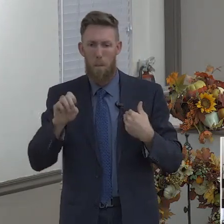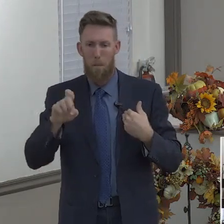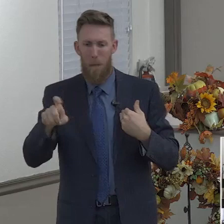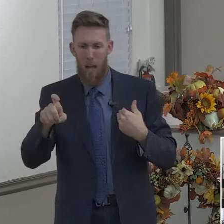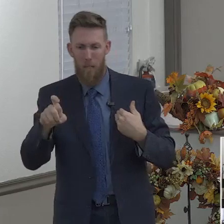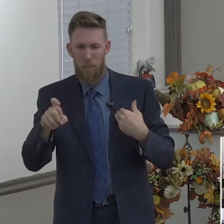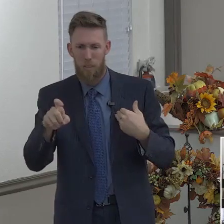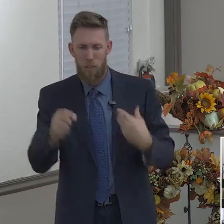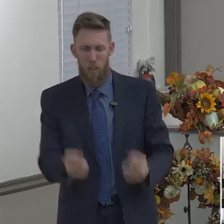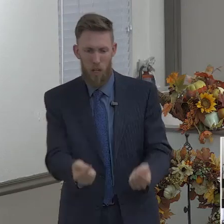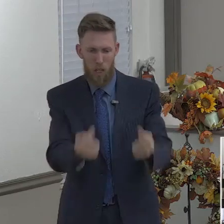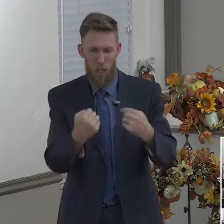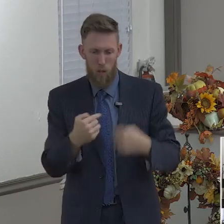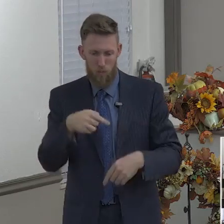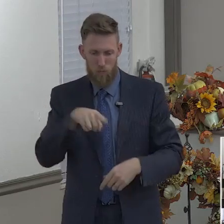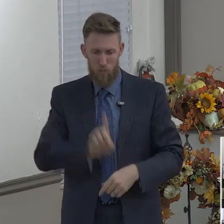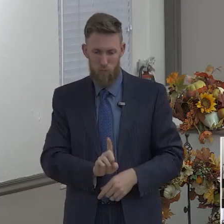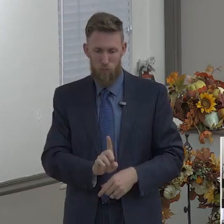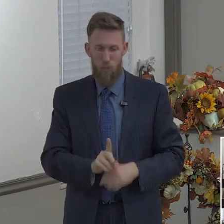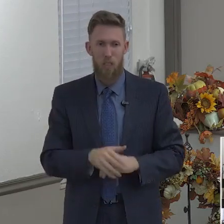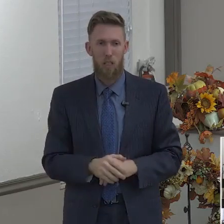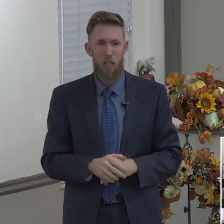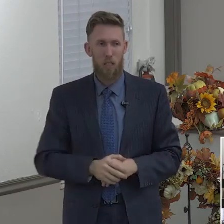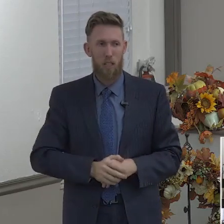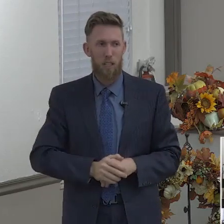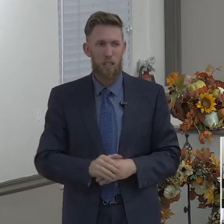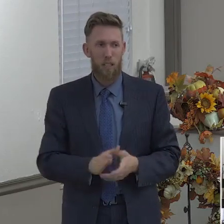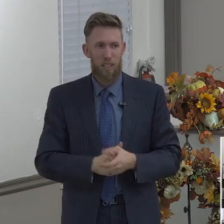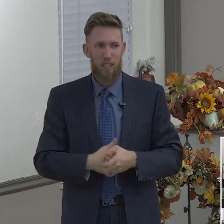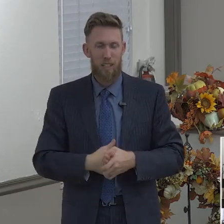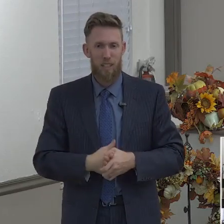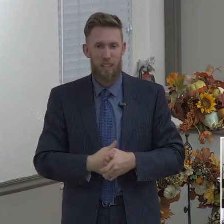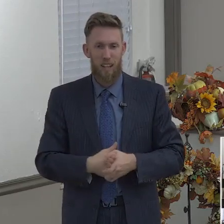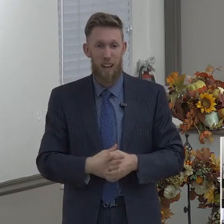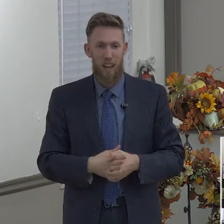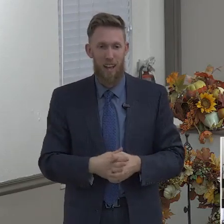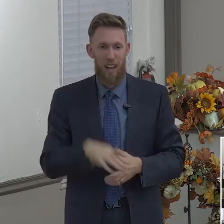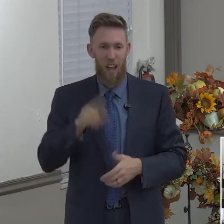Not this Mr. Lopez. He got nervous. Bro, Lopez over here, he's like, uh-oh, uh-oh, I'm getting nervous here.